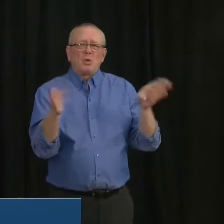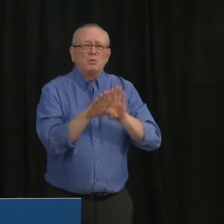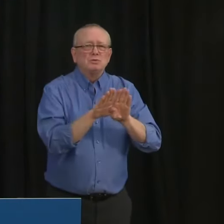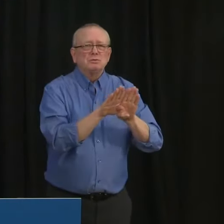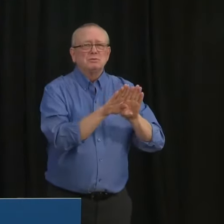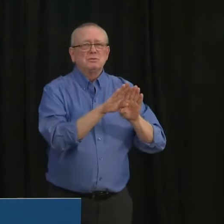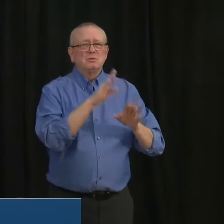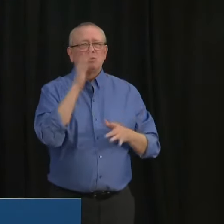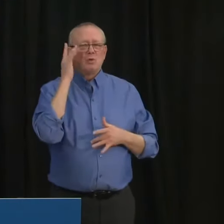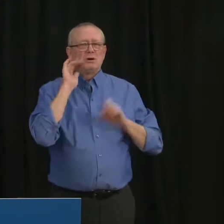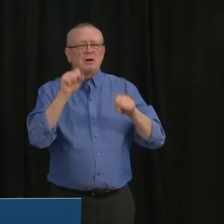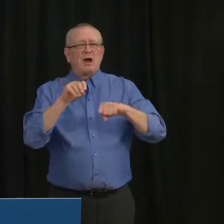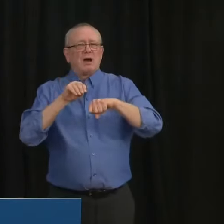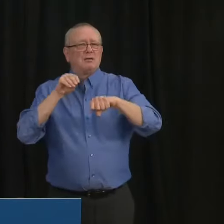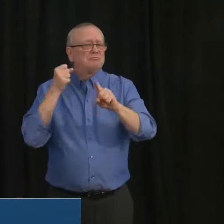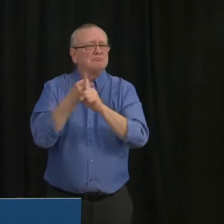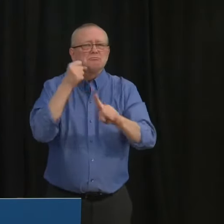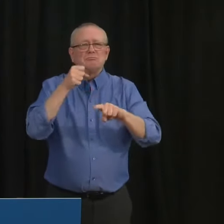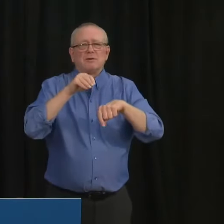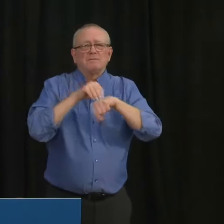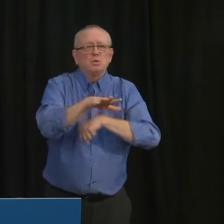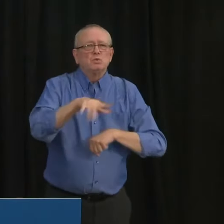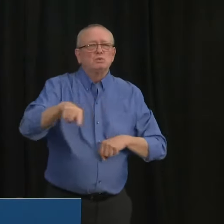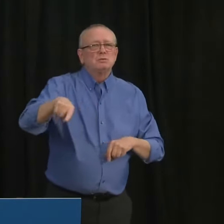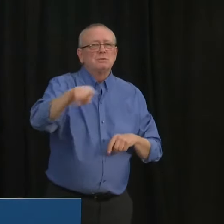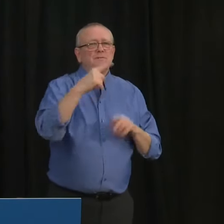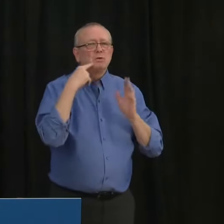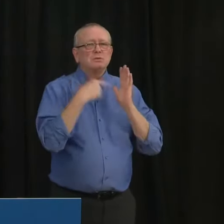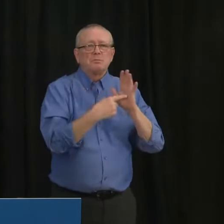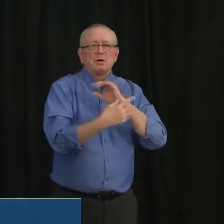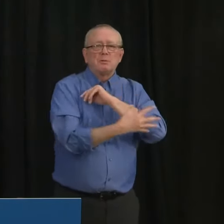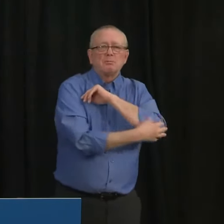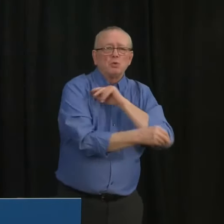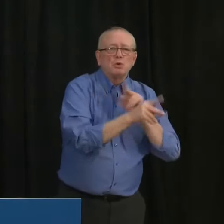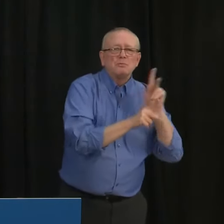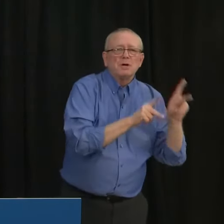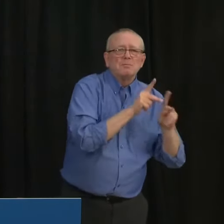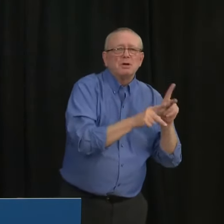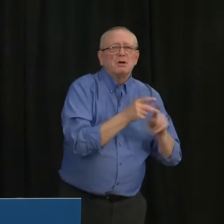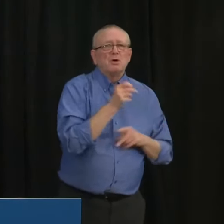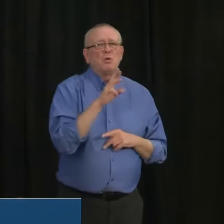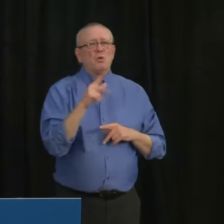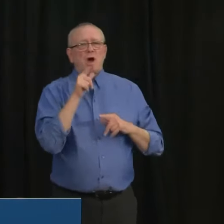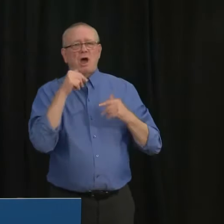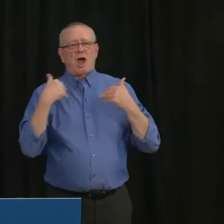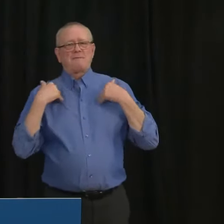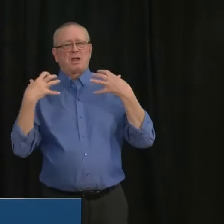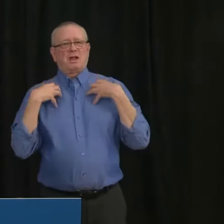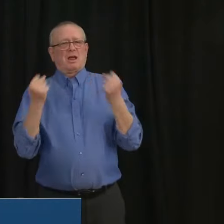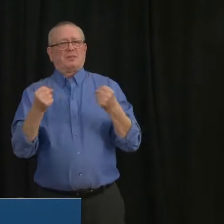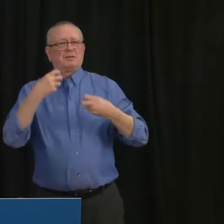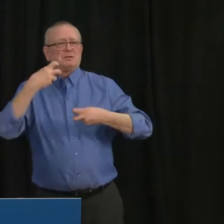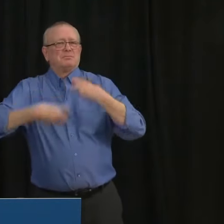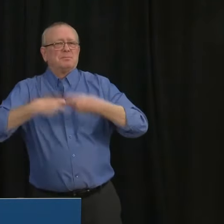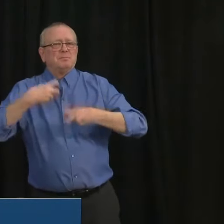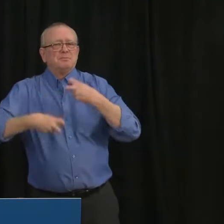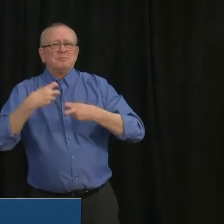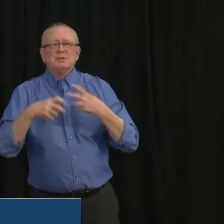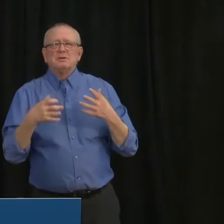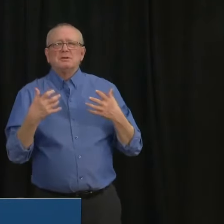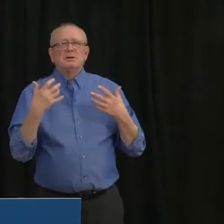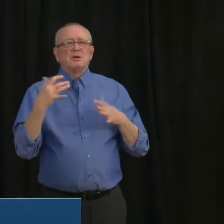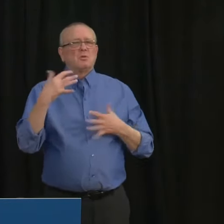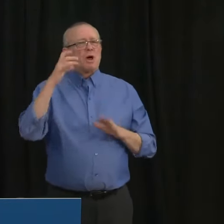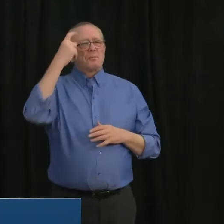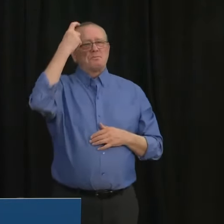who are most affected by policies like that by throwing hundreds of thousands of people out of work and deepening the mental health crisis while leaving